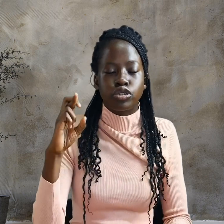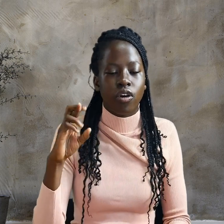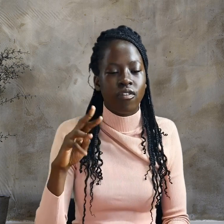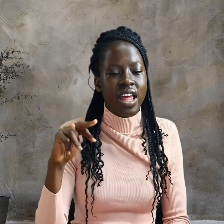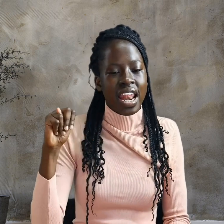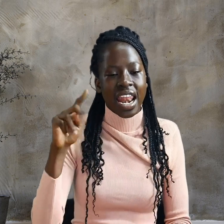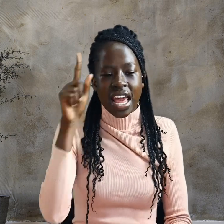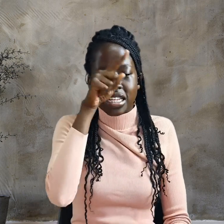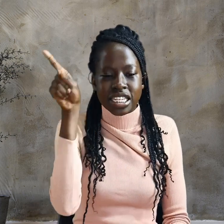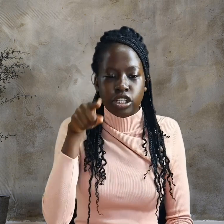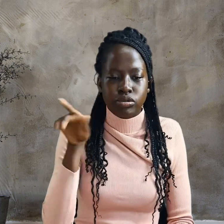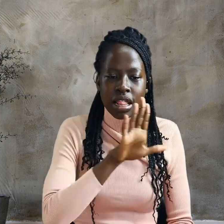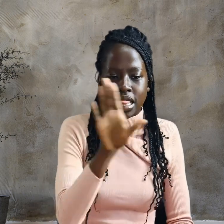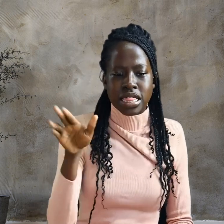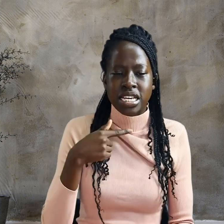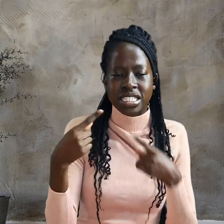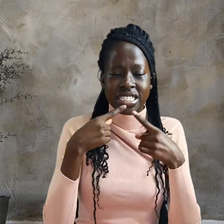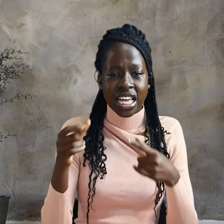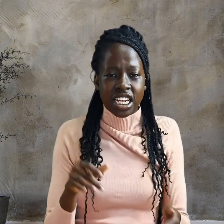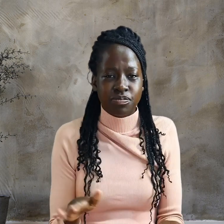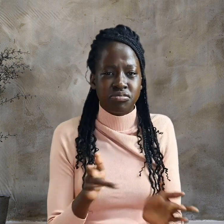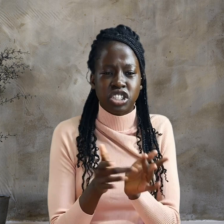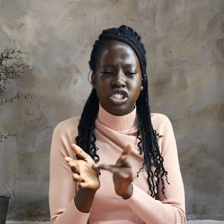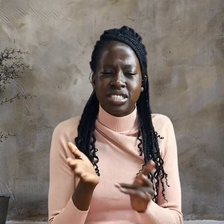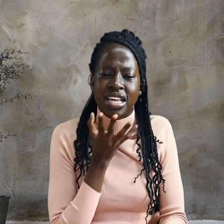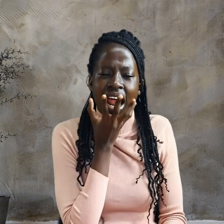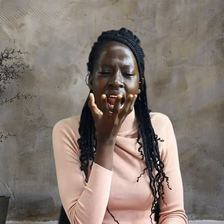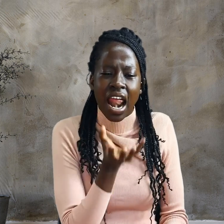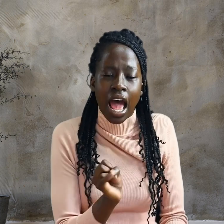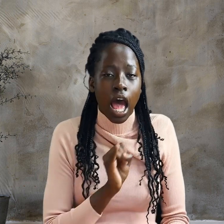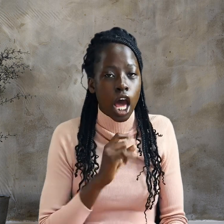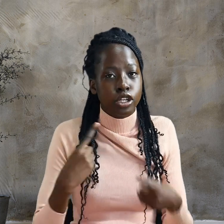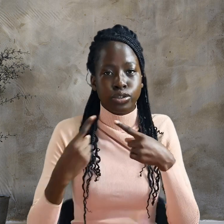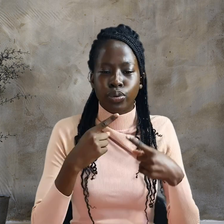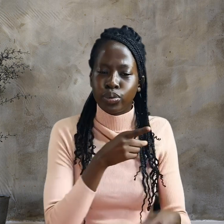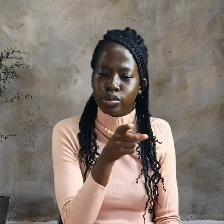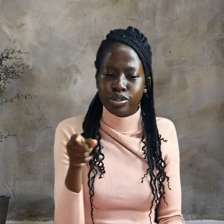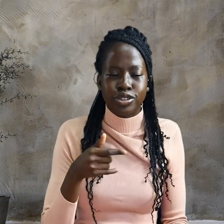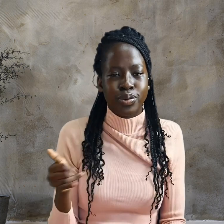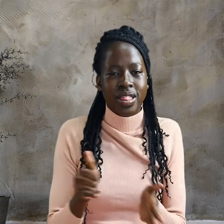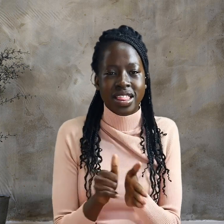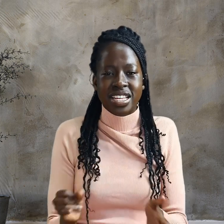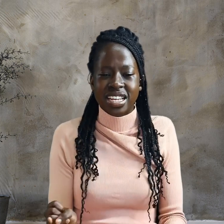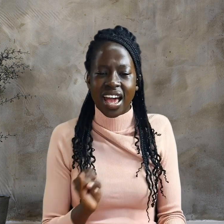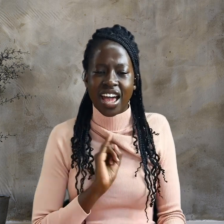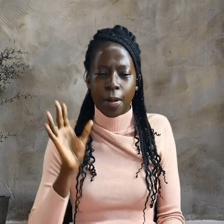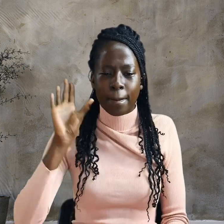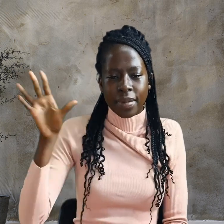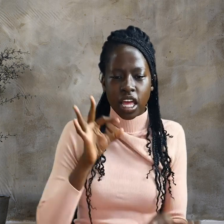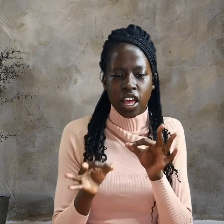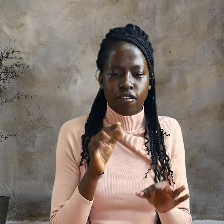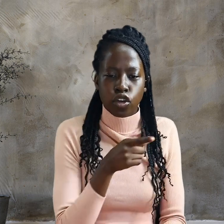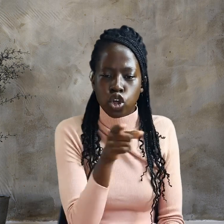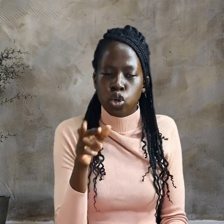Jesus answered, I told you that I am he. If you are looking for me,